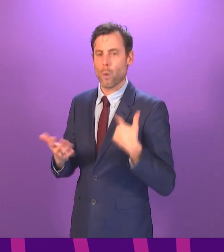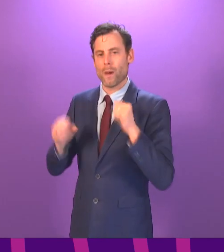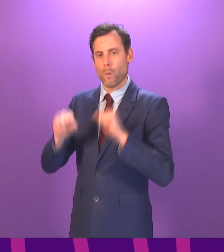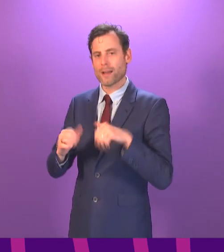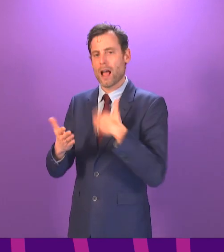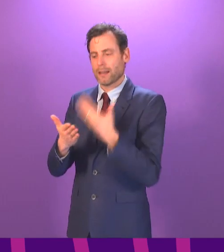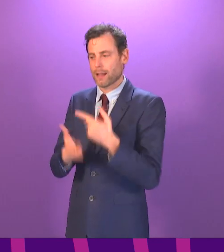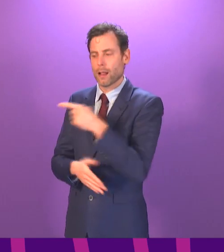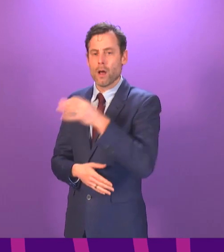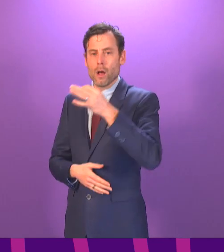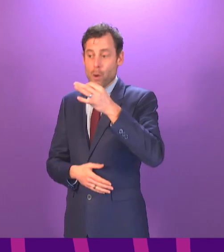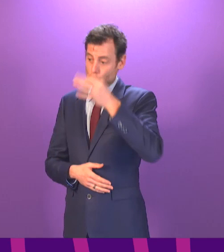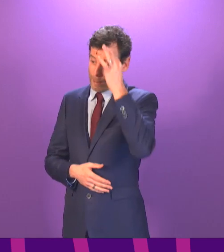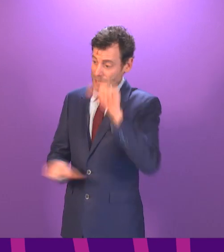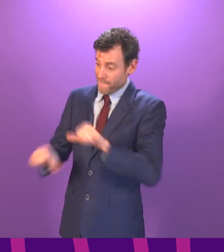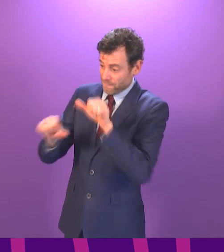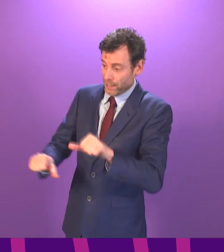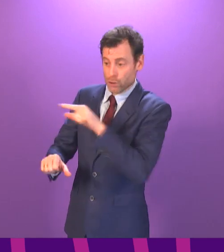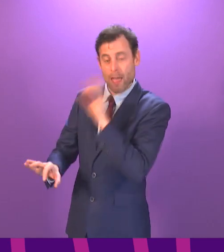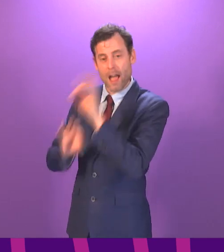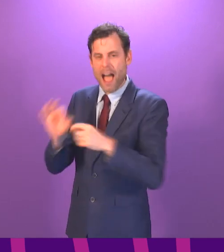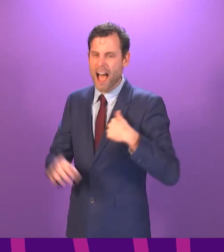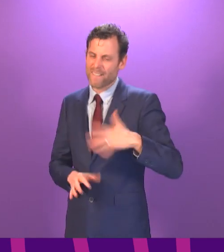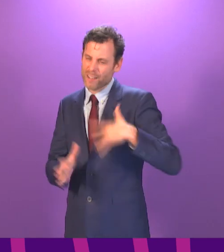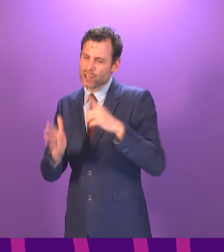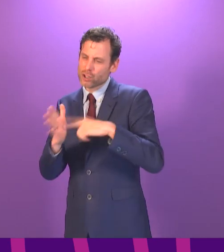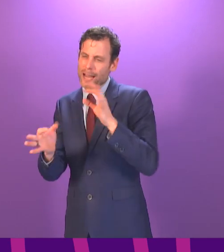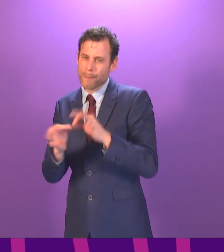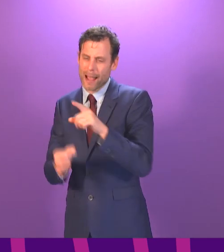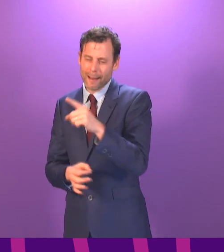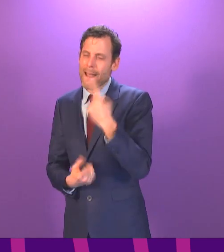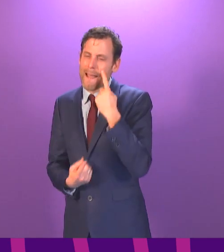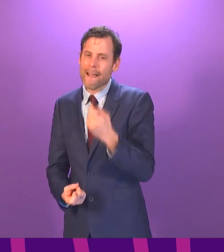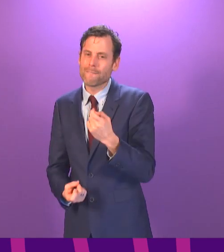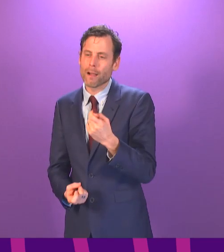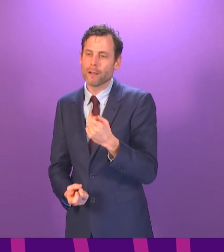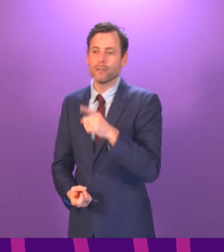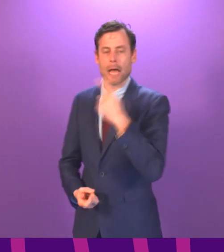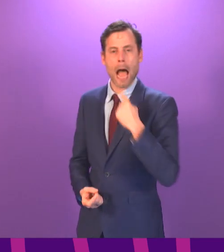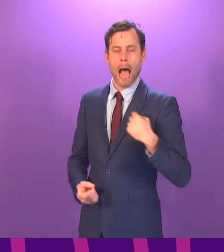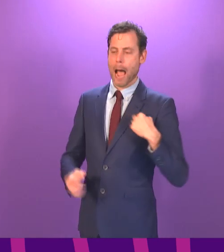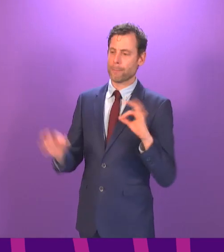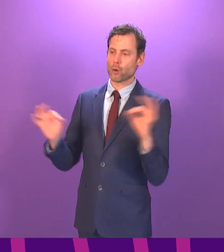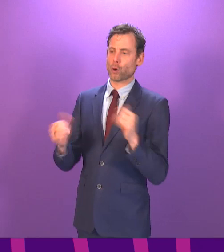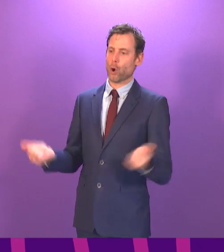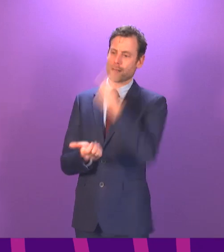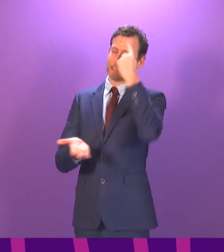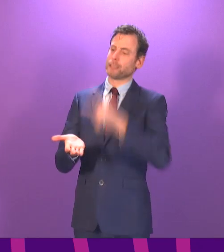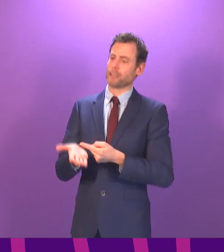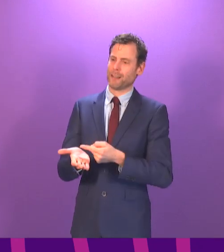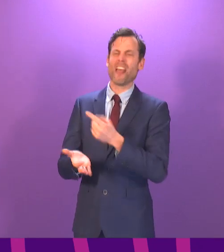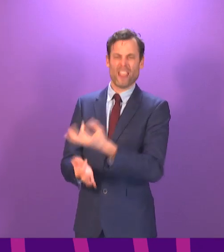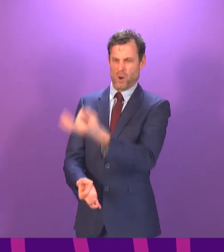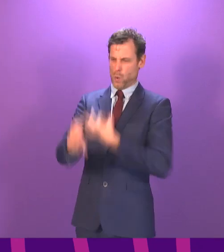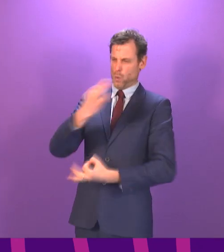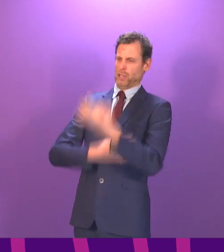arrives at. do think Jackie Bailey is really stretching it here to say she's not prejudging things and then ask me a string of questions